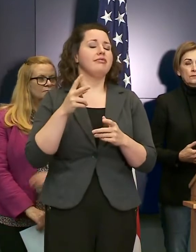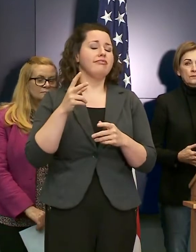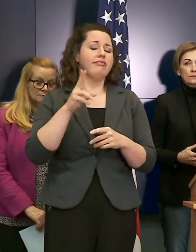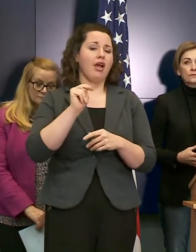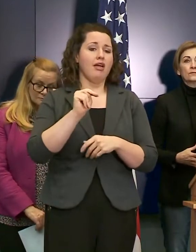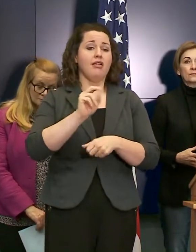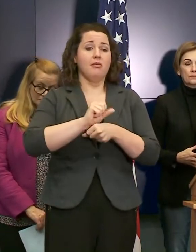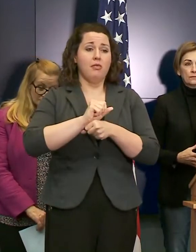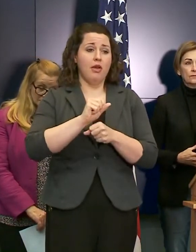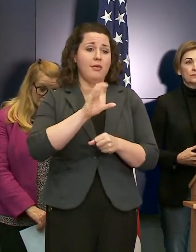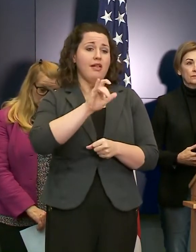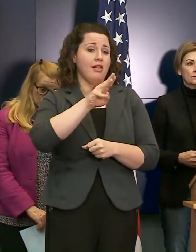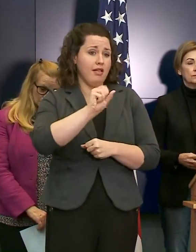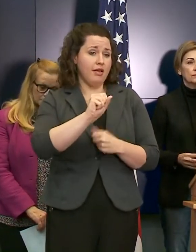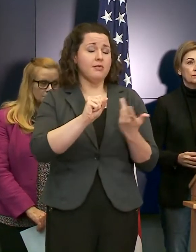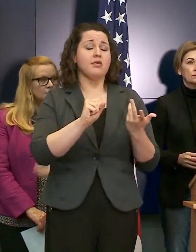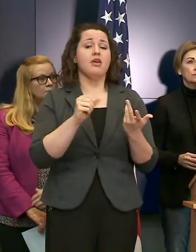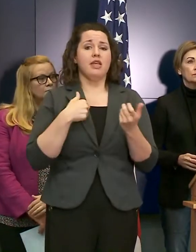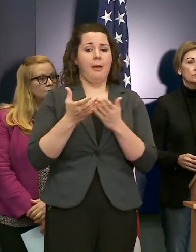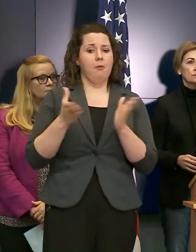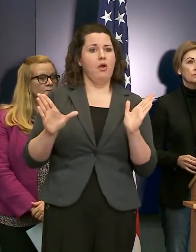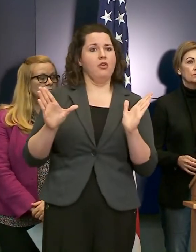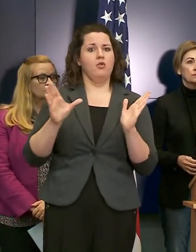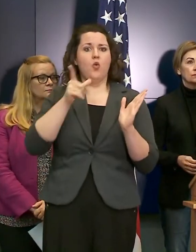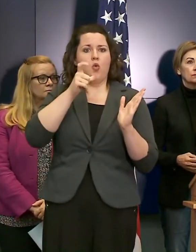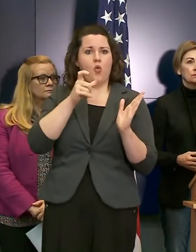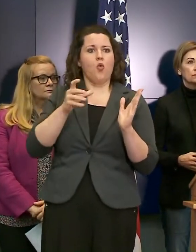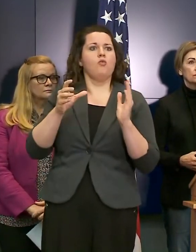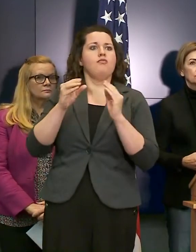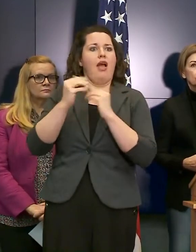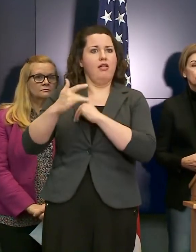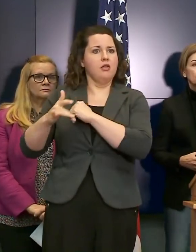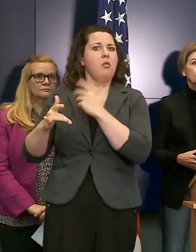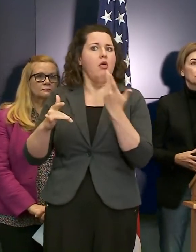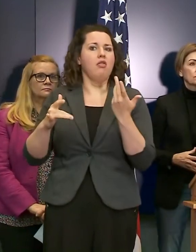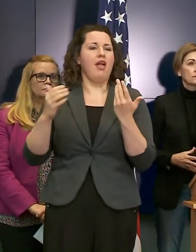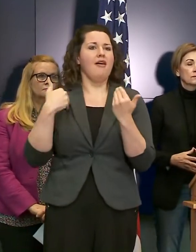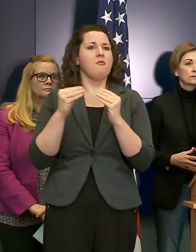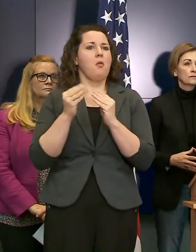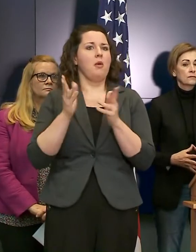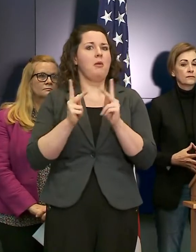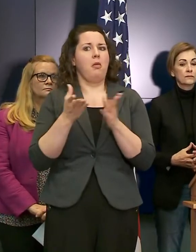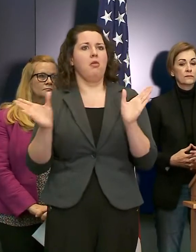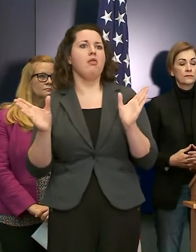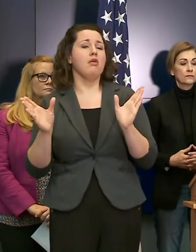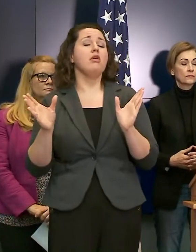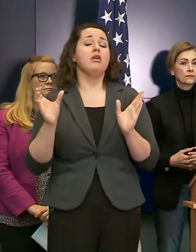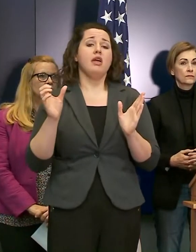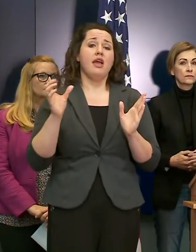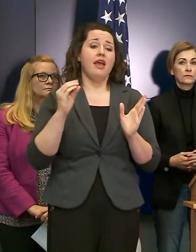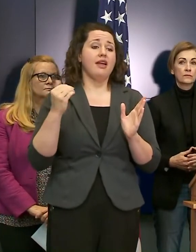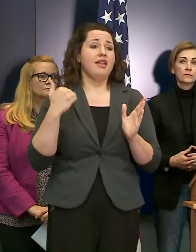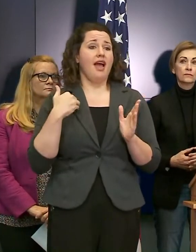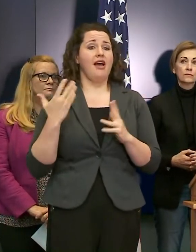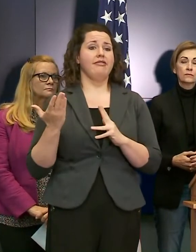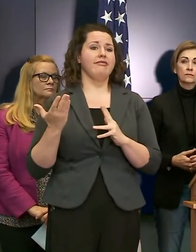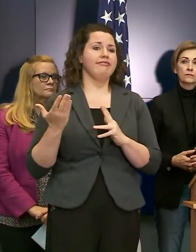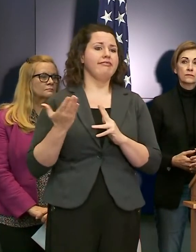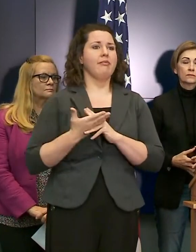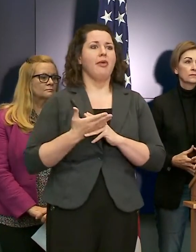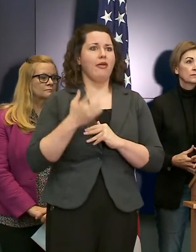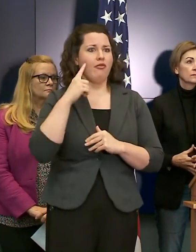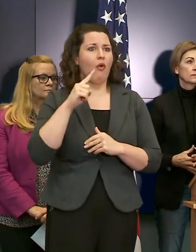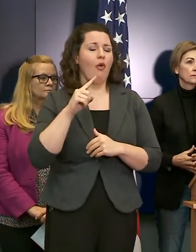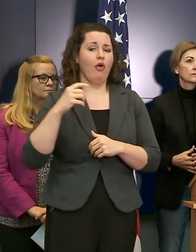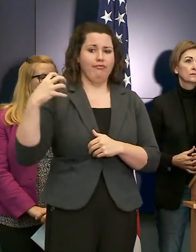the eligibility group, and to also have a corresponding break for employers who will not be